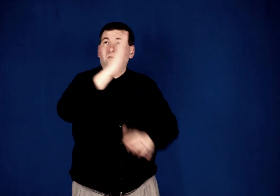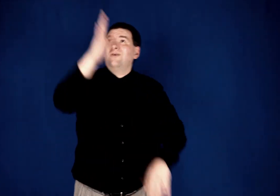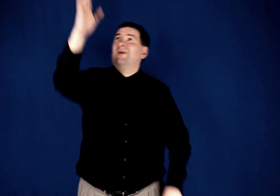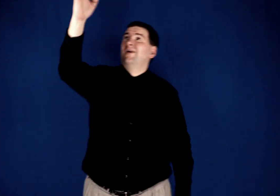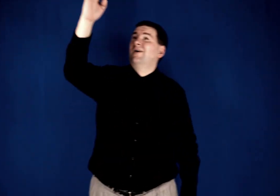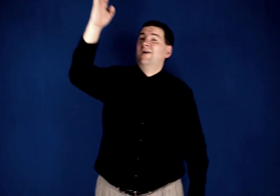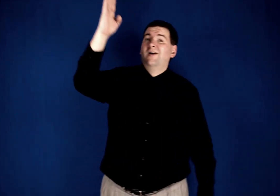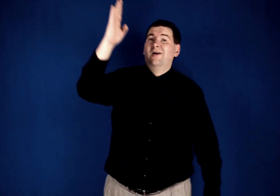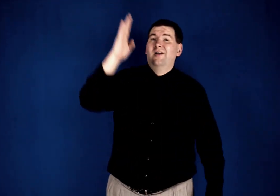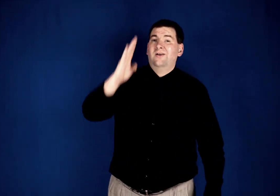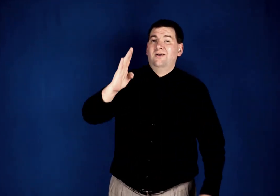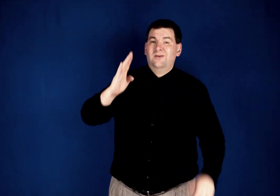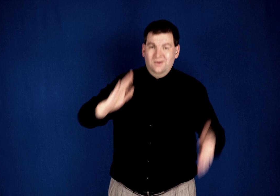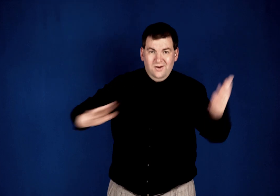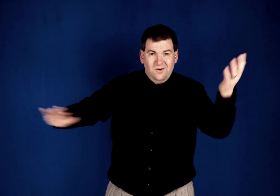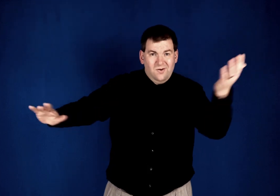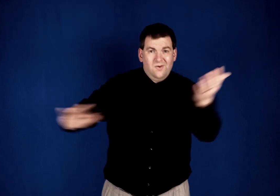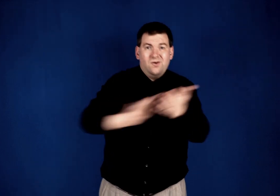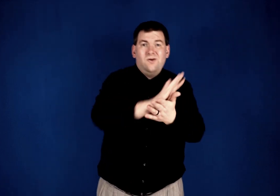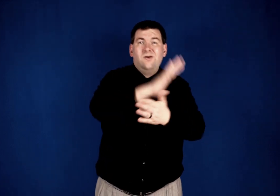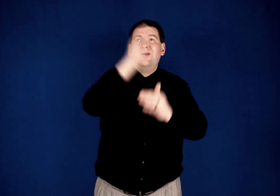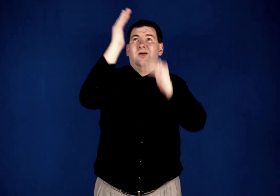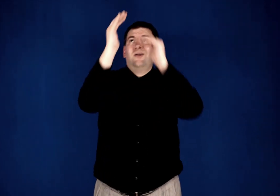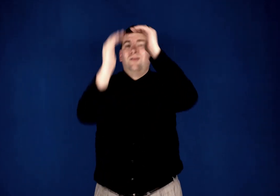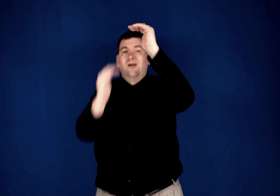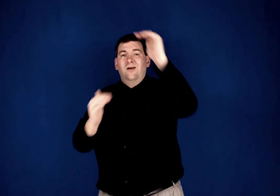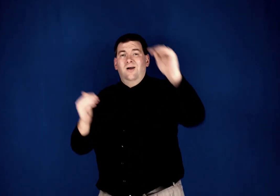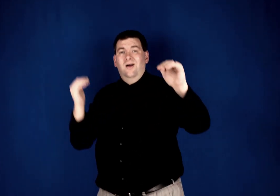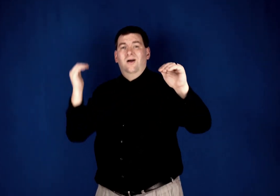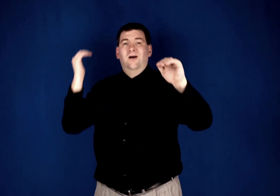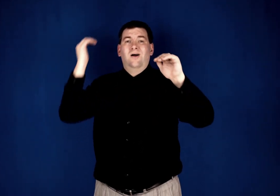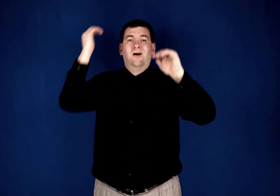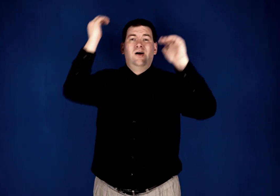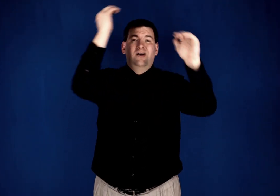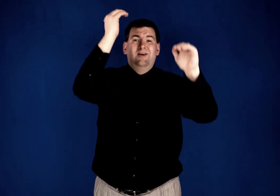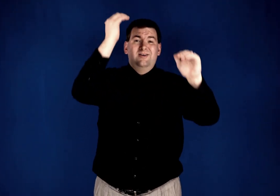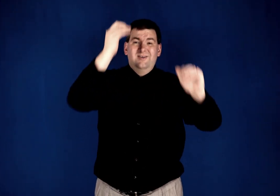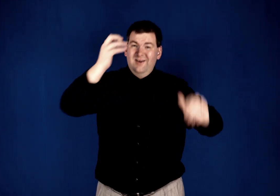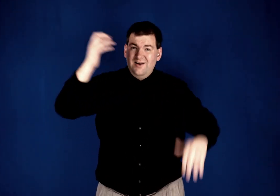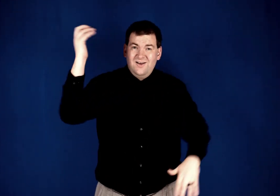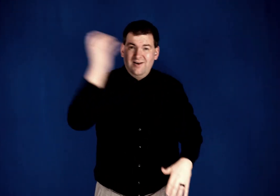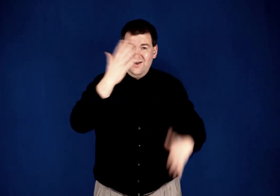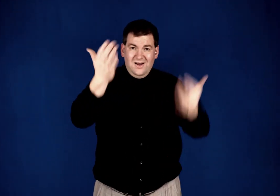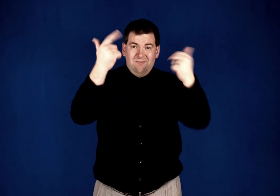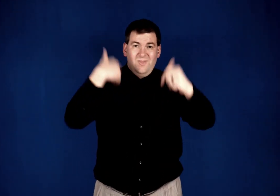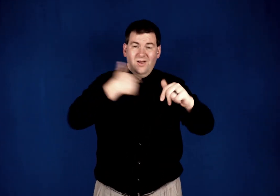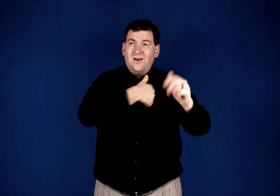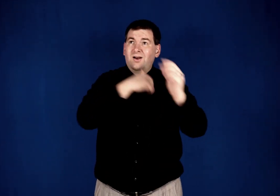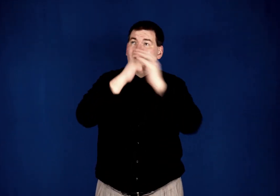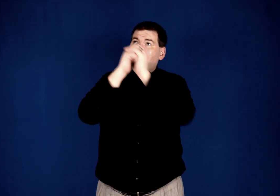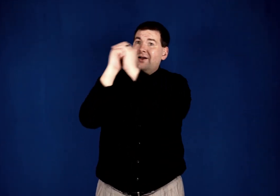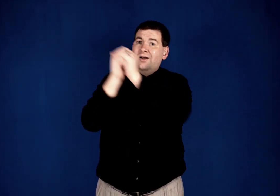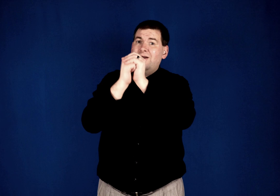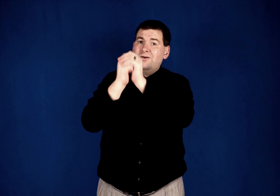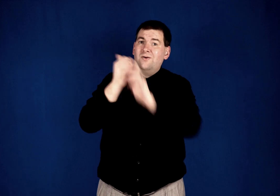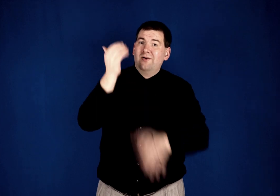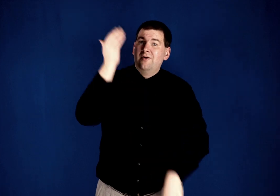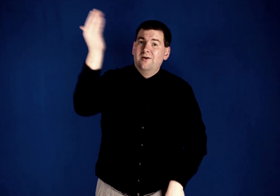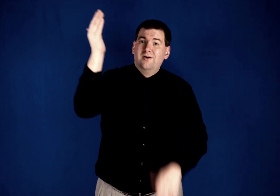God, glory in the highest O come, let us adore Him